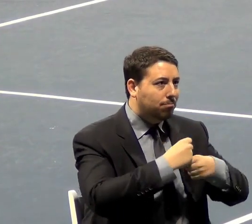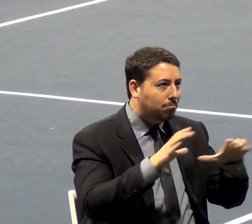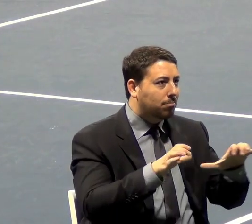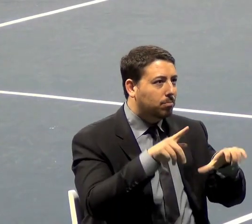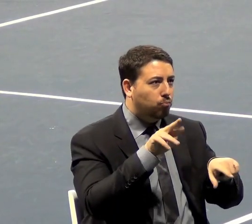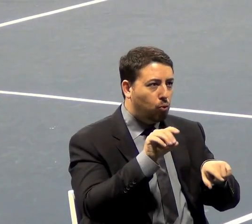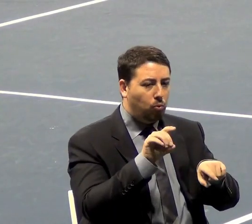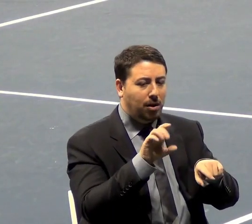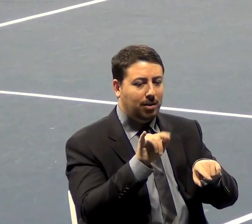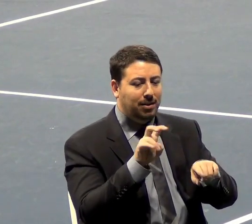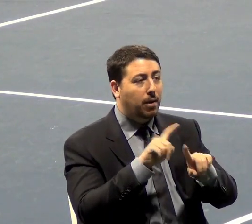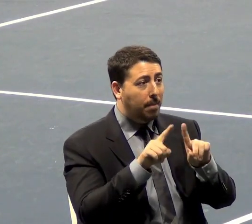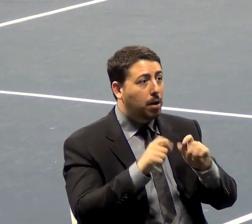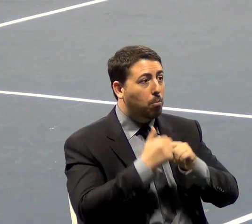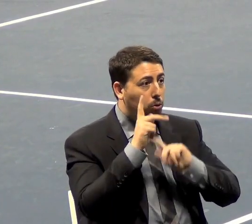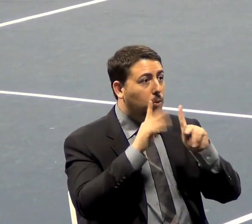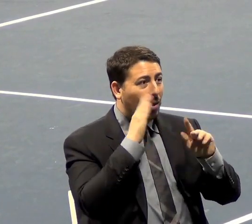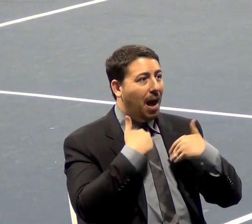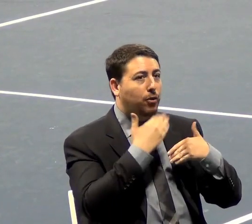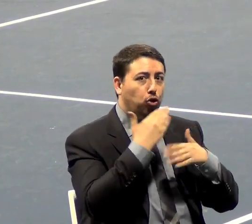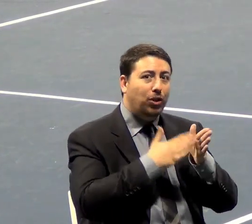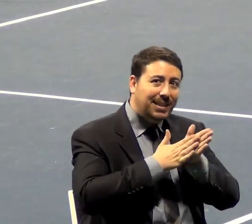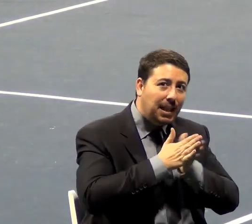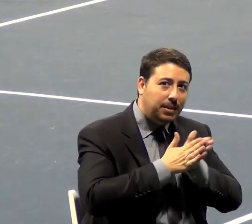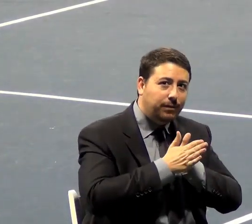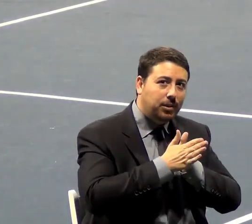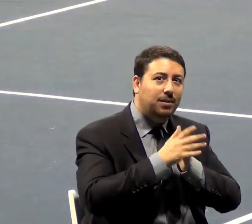to be creative and productive if they can't have a hand now.